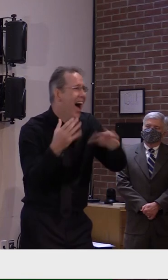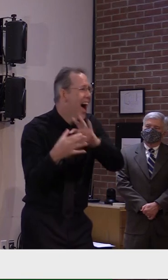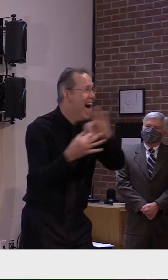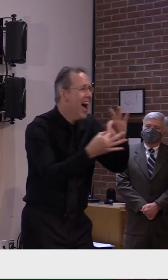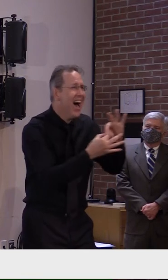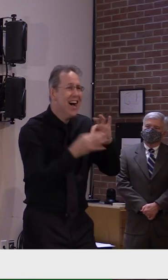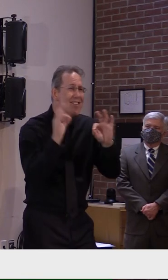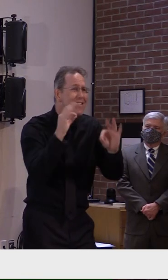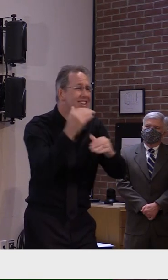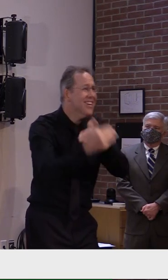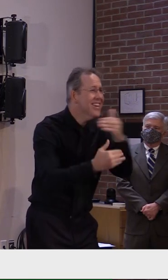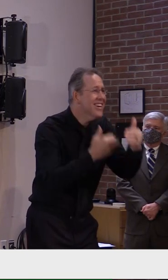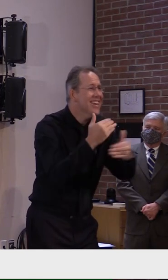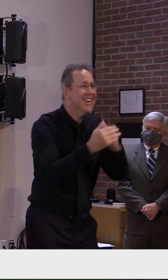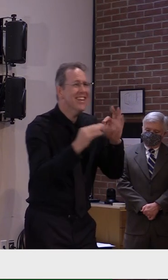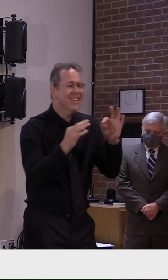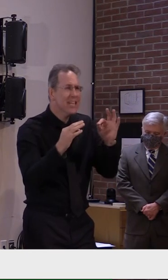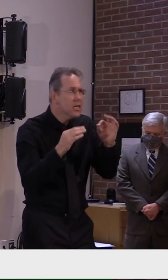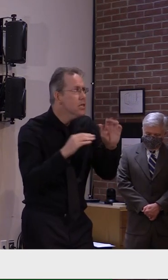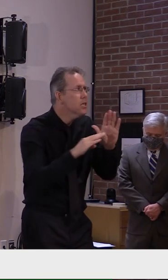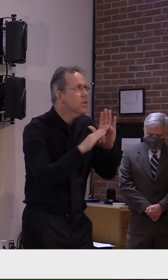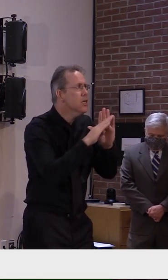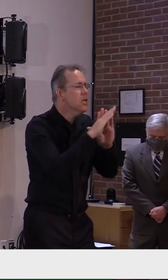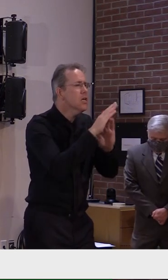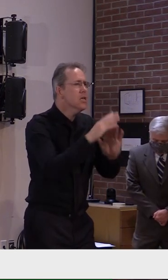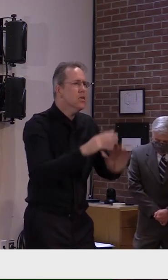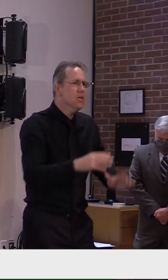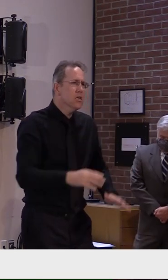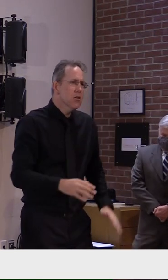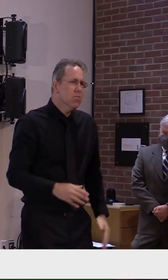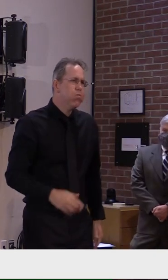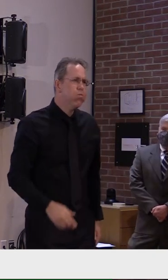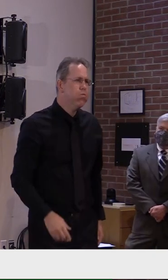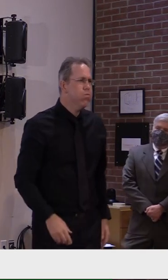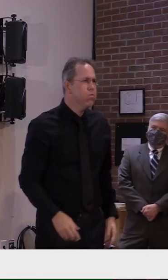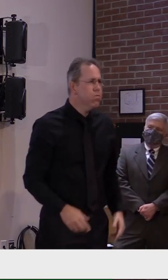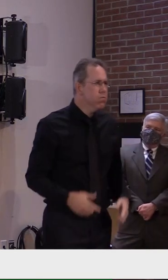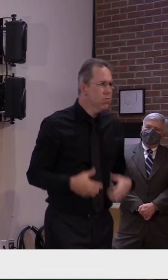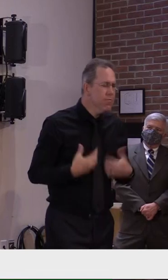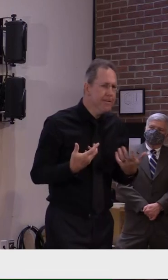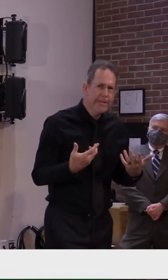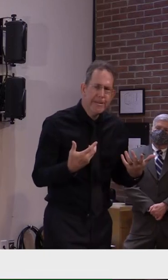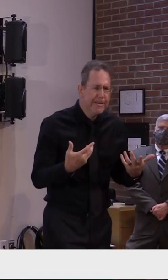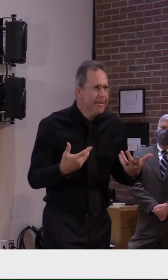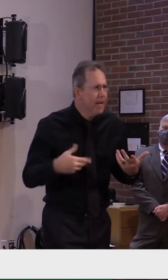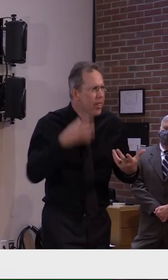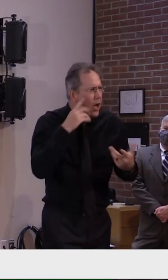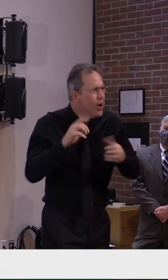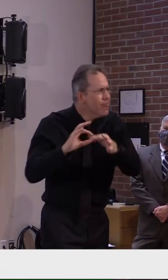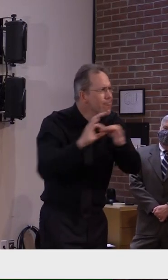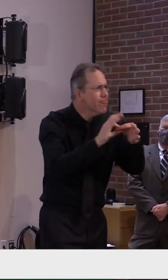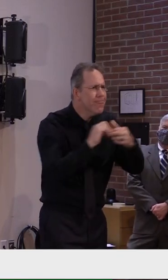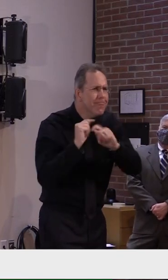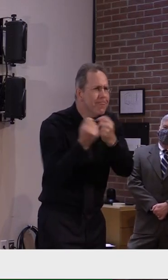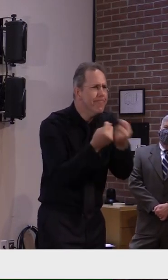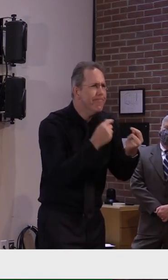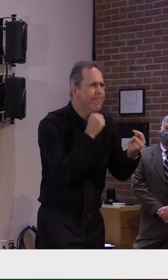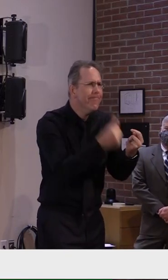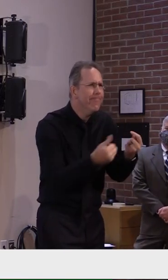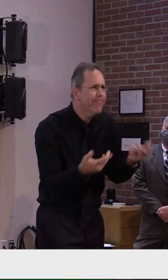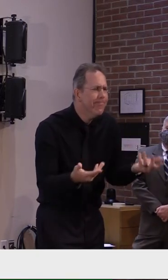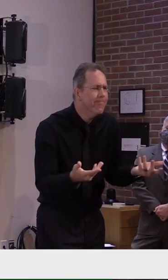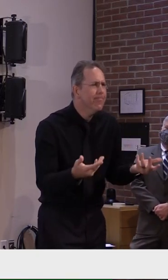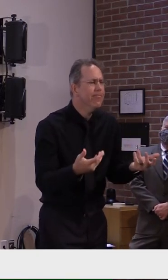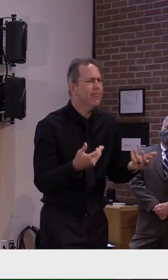And it is for our whole team because everyone's been working so hard. Vermonters have worked so hard. And I feel, again, that sense of frustration